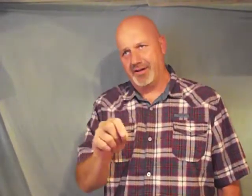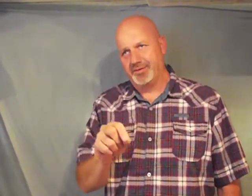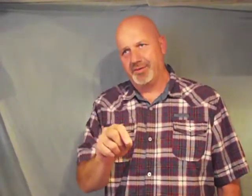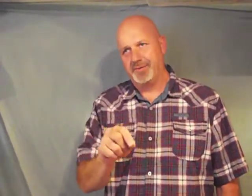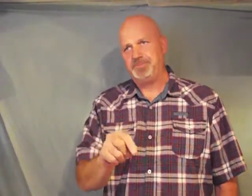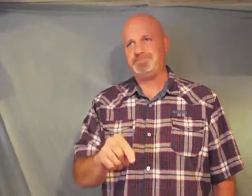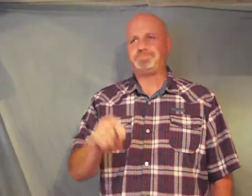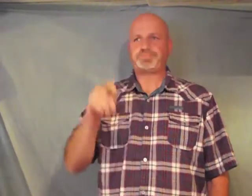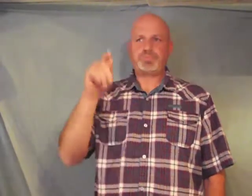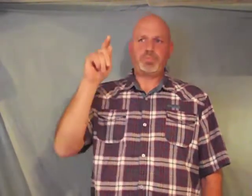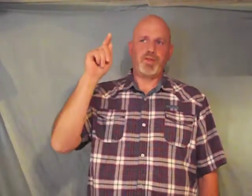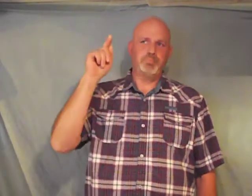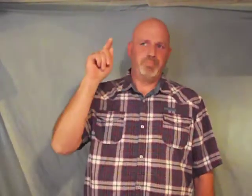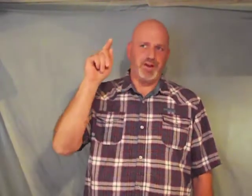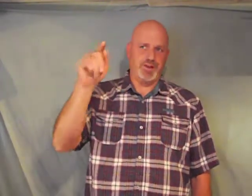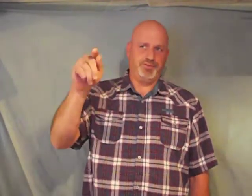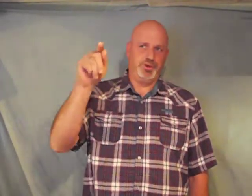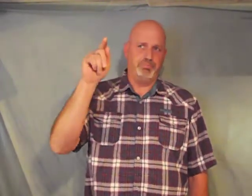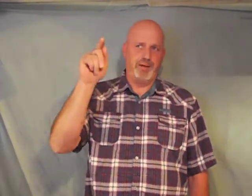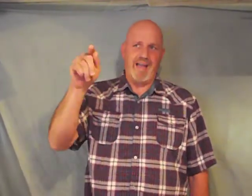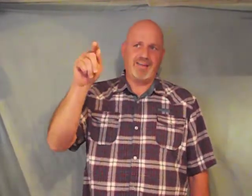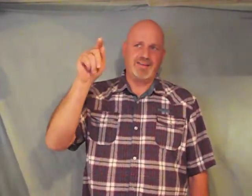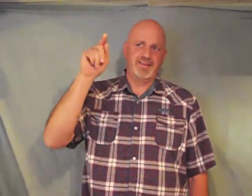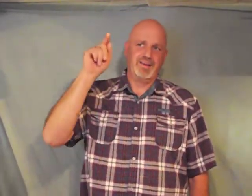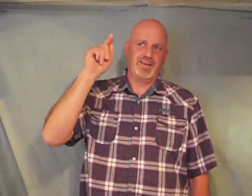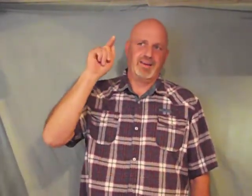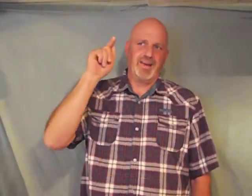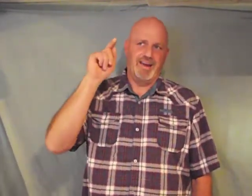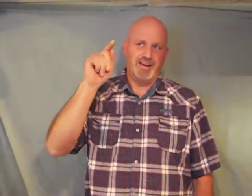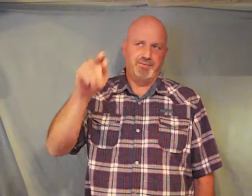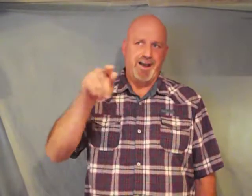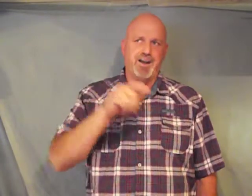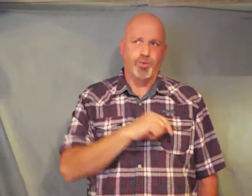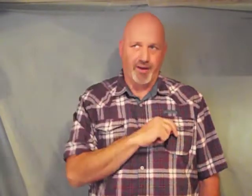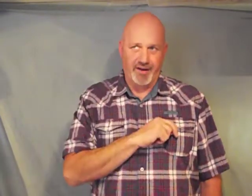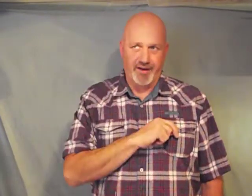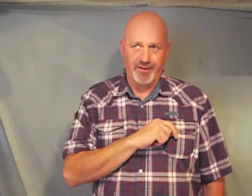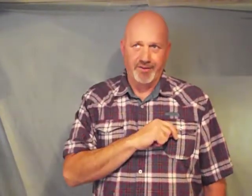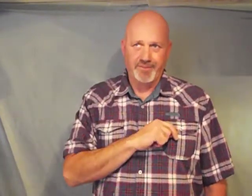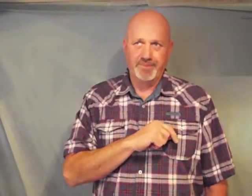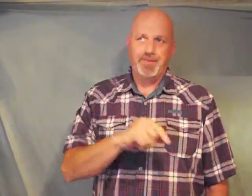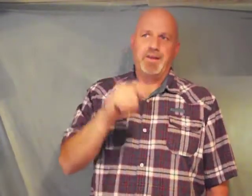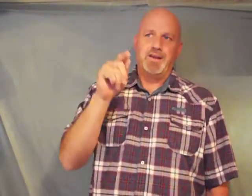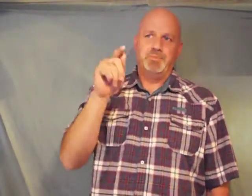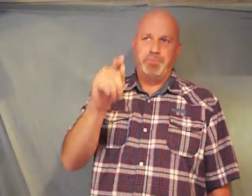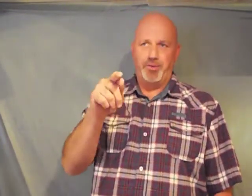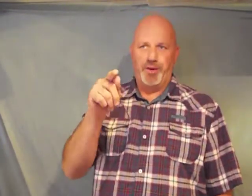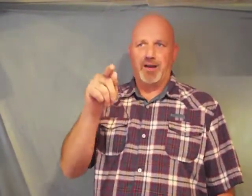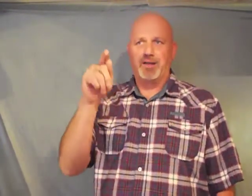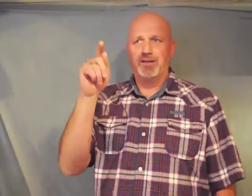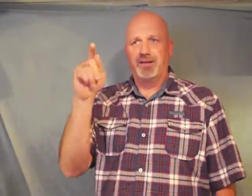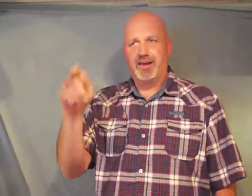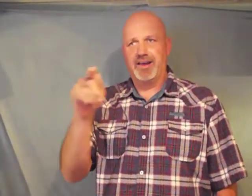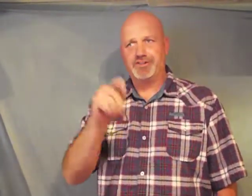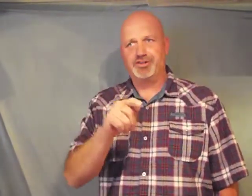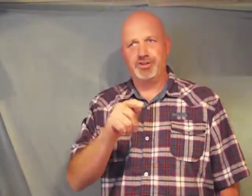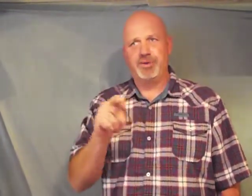but if you bite and devour one another beware lest you be